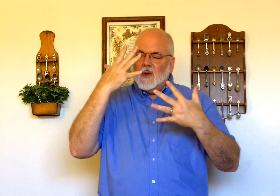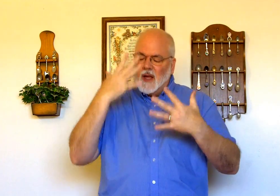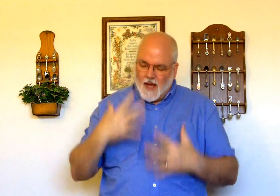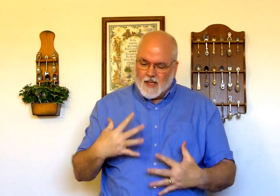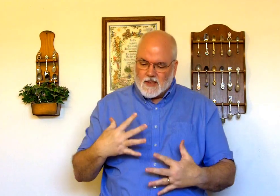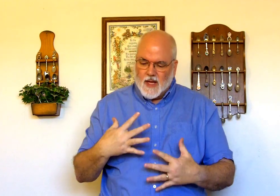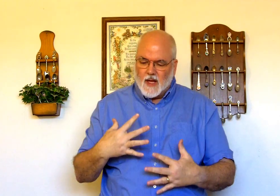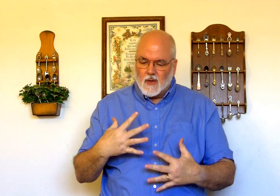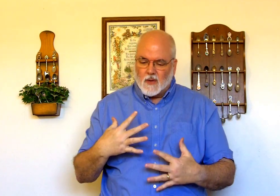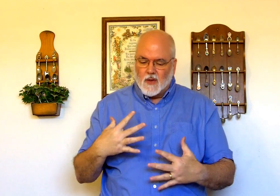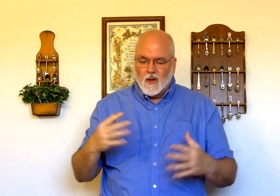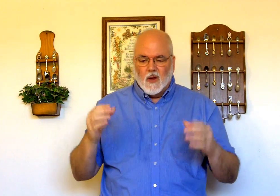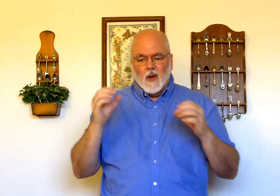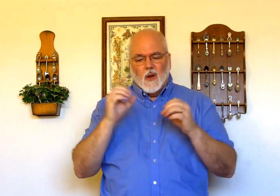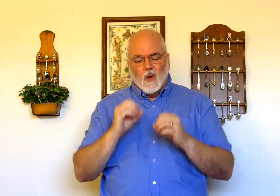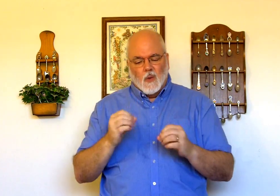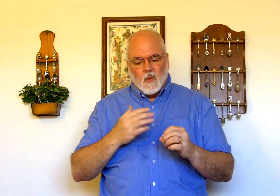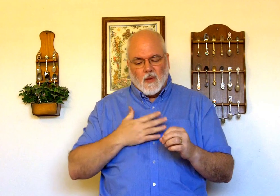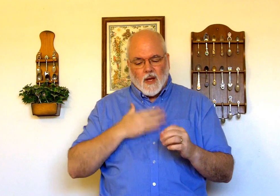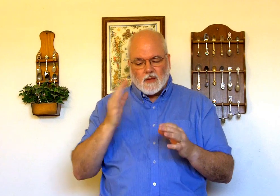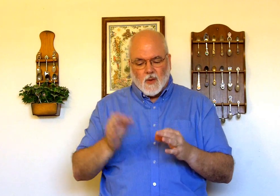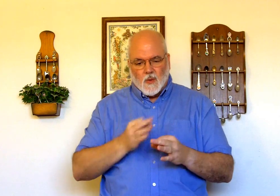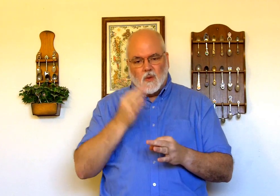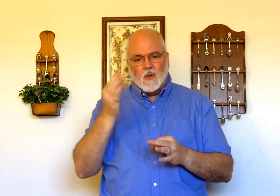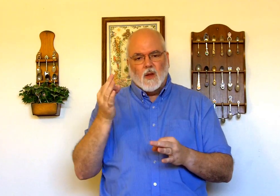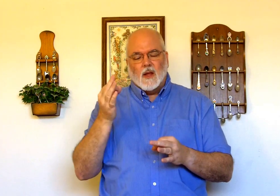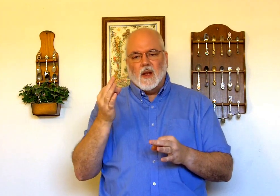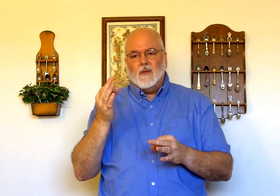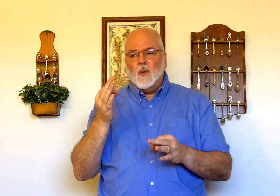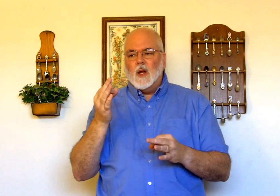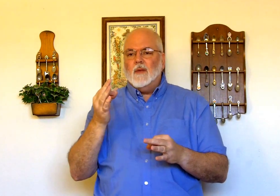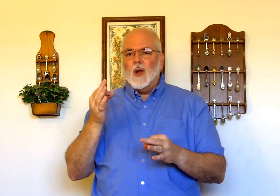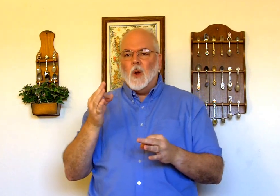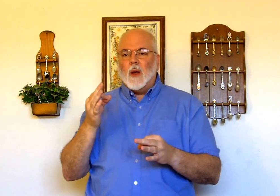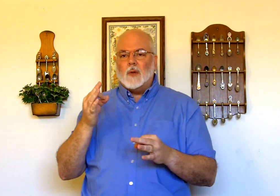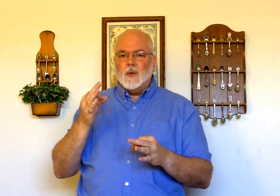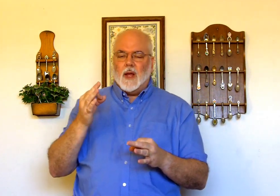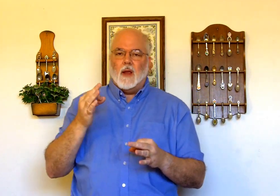cast down oh my soul? And if you want to leave the oh out you can.